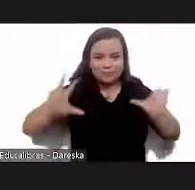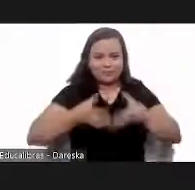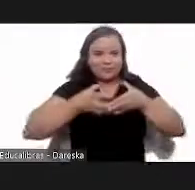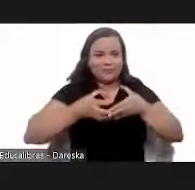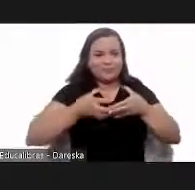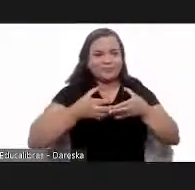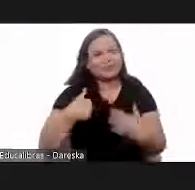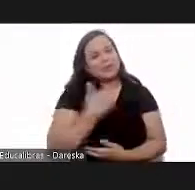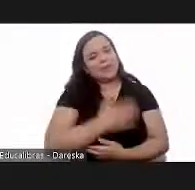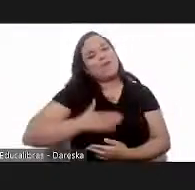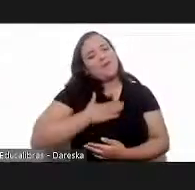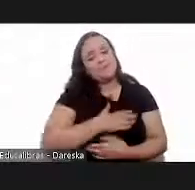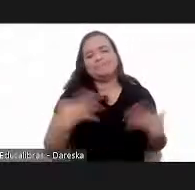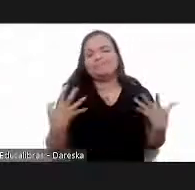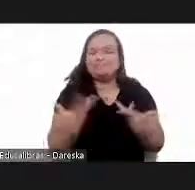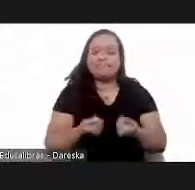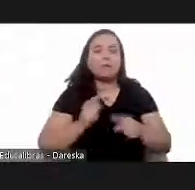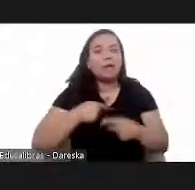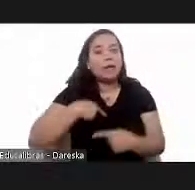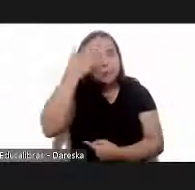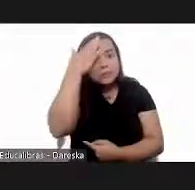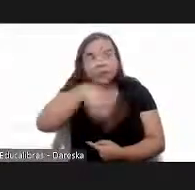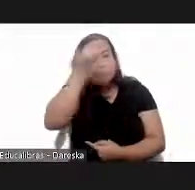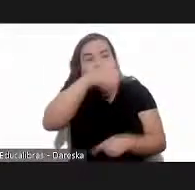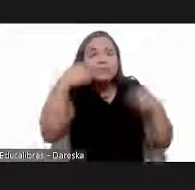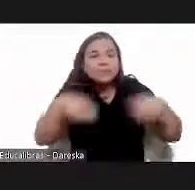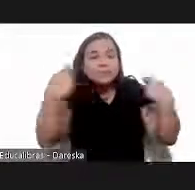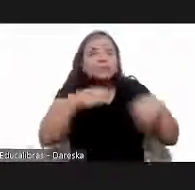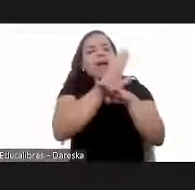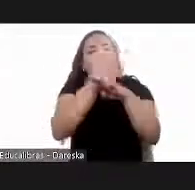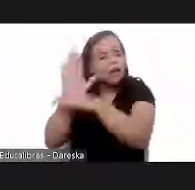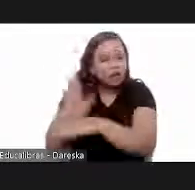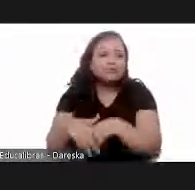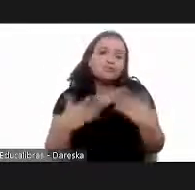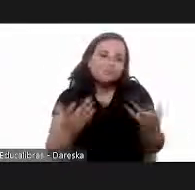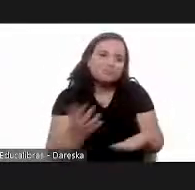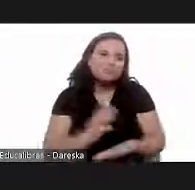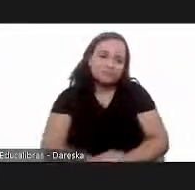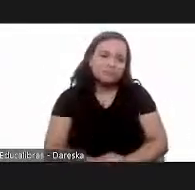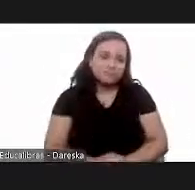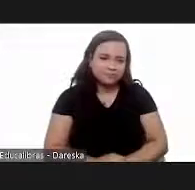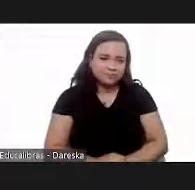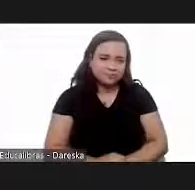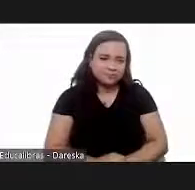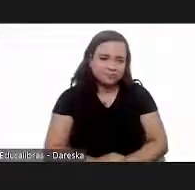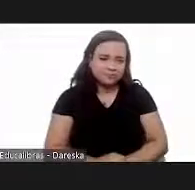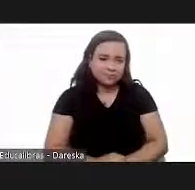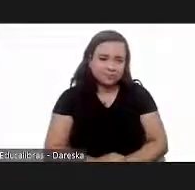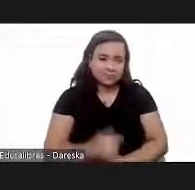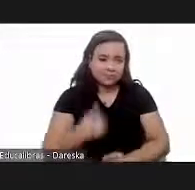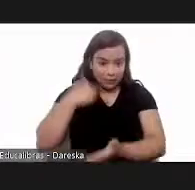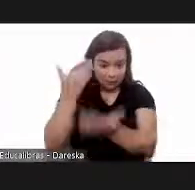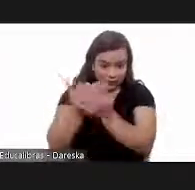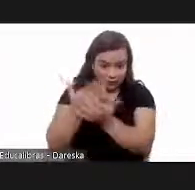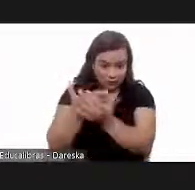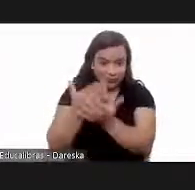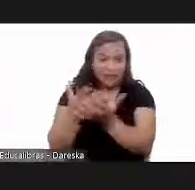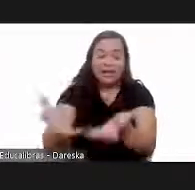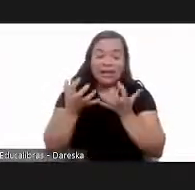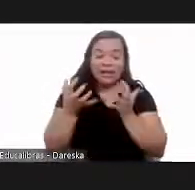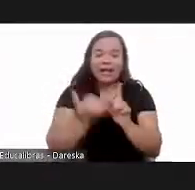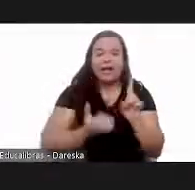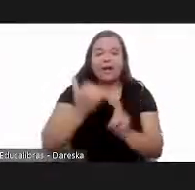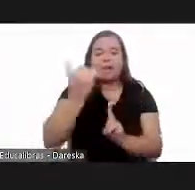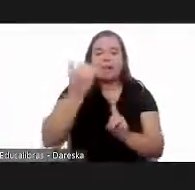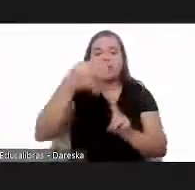lot is to be able to help a lot of people who need help i'm studying to be a